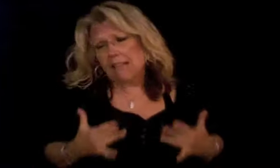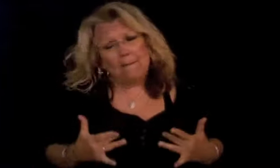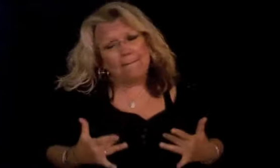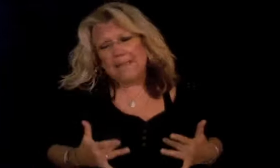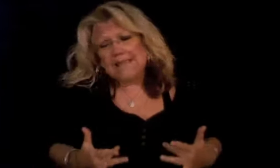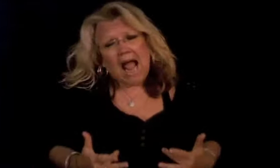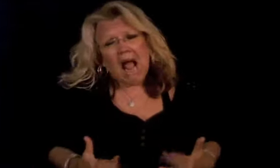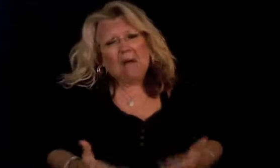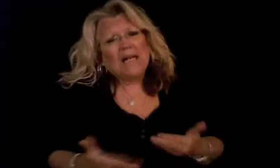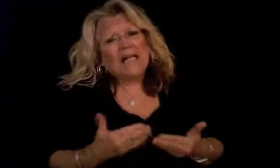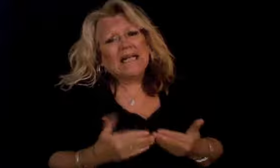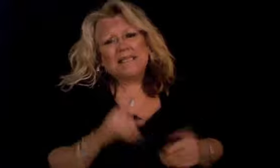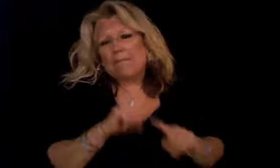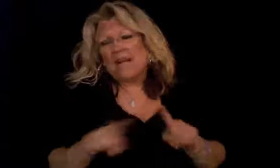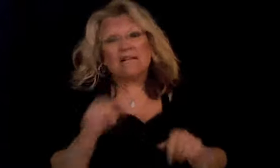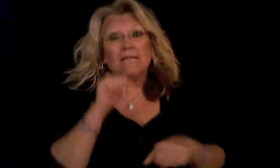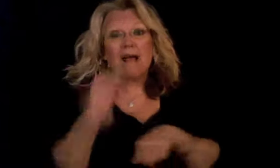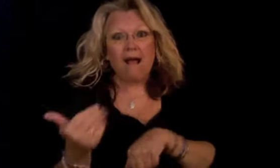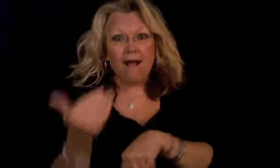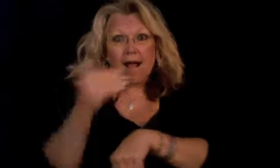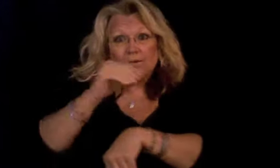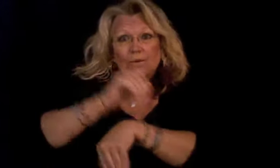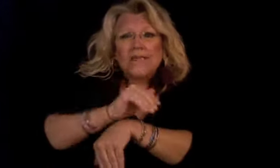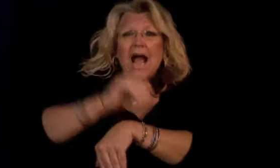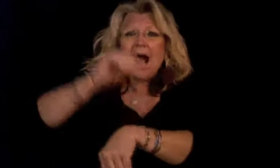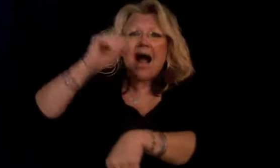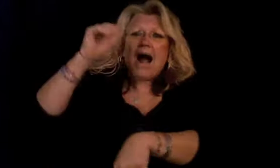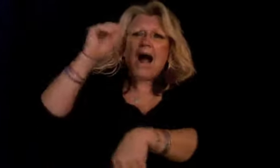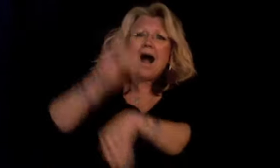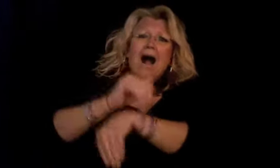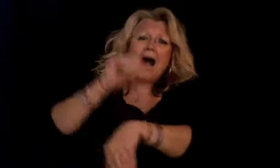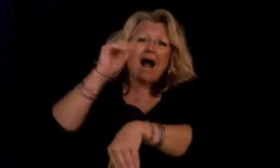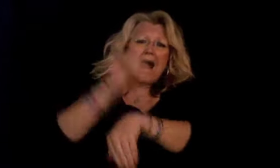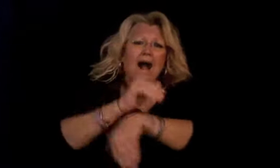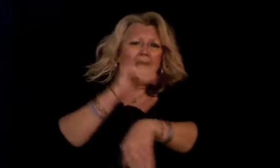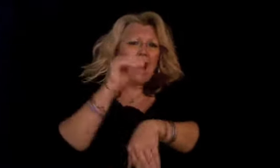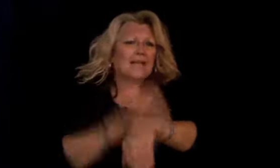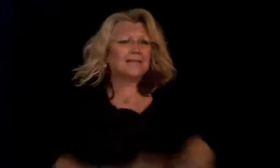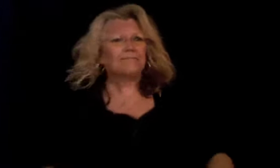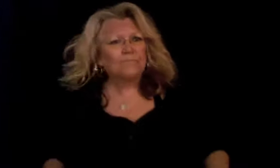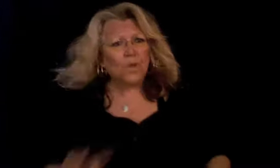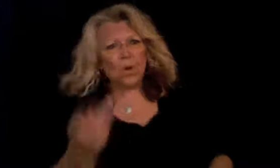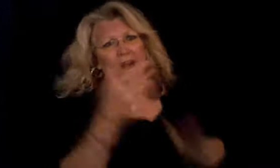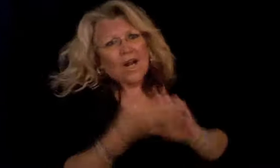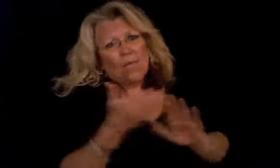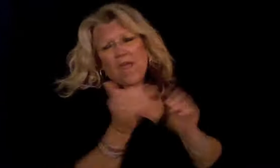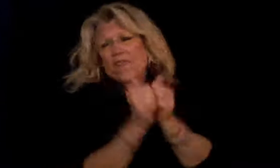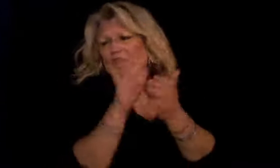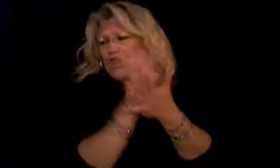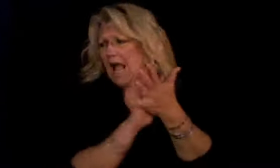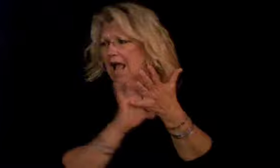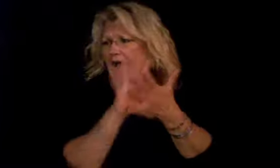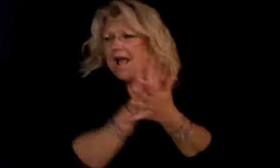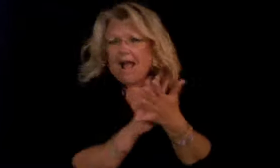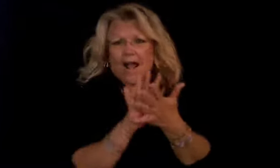let me down, it's your first night tonight We're running with the shadows